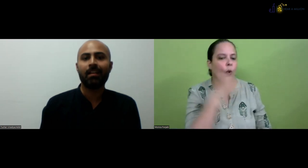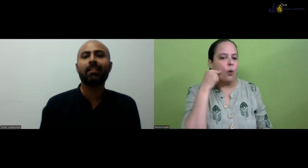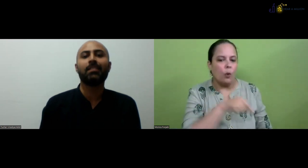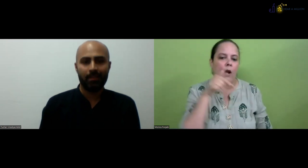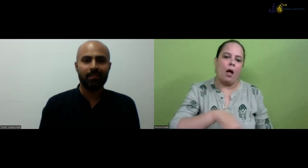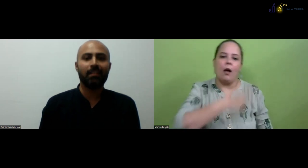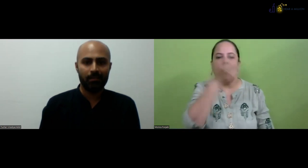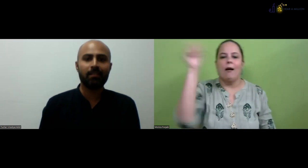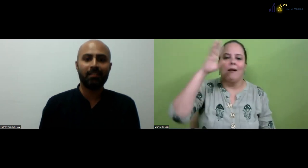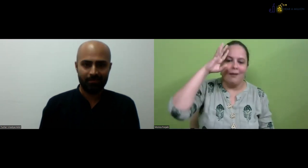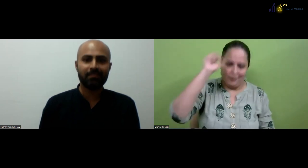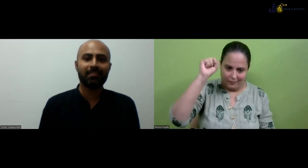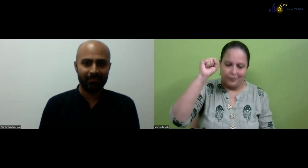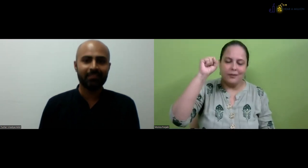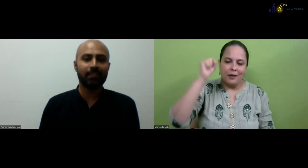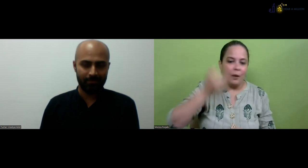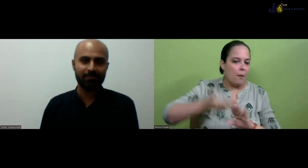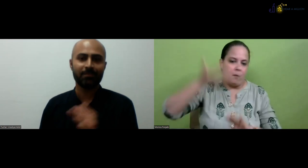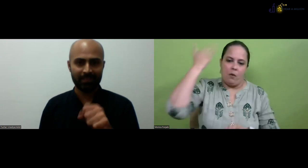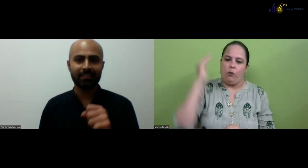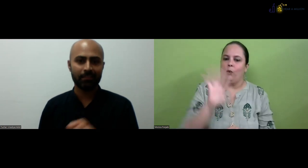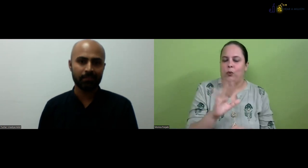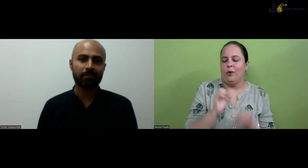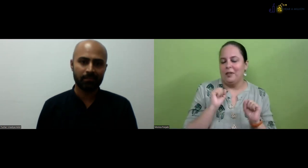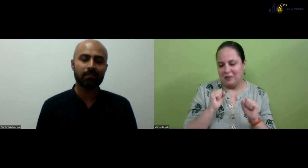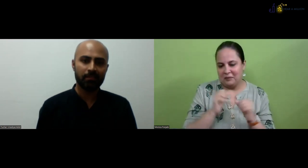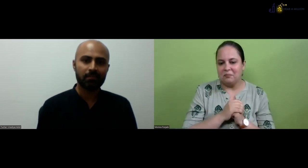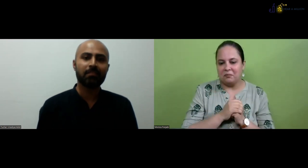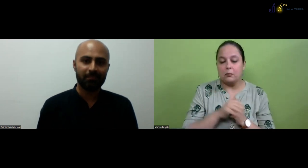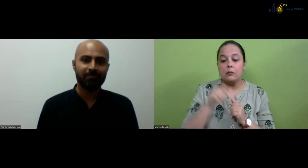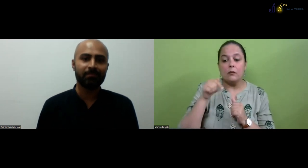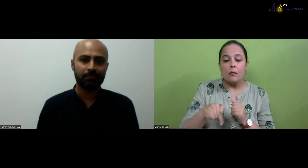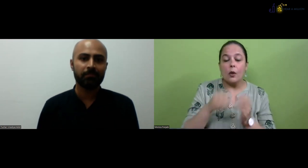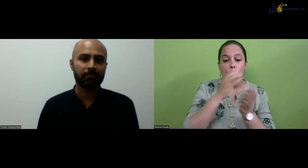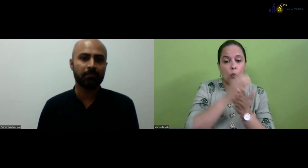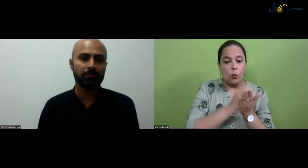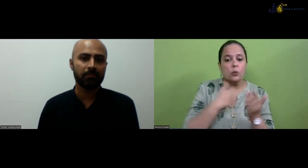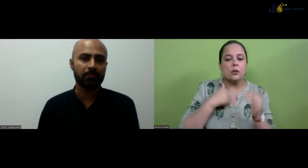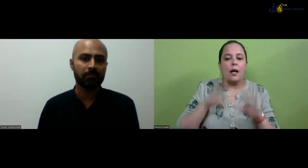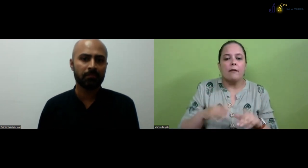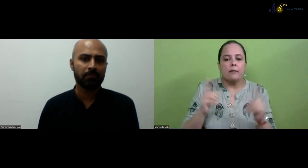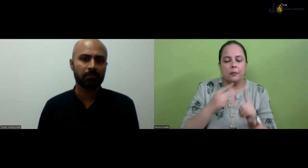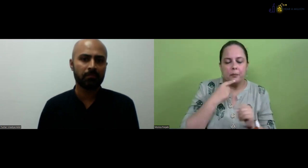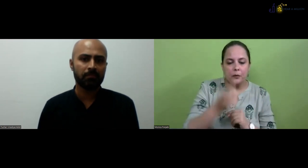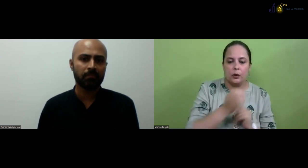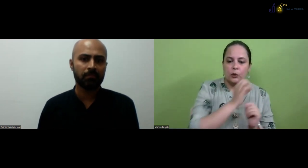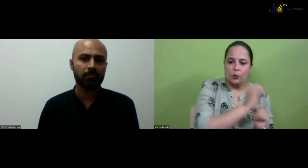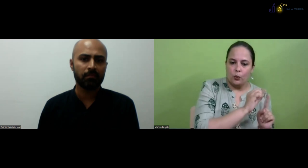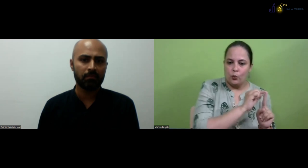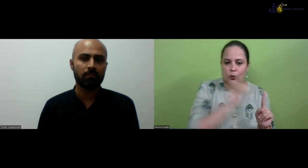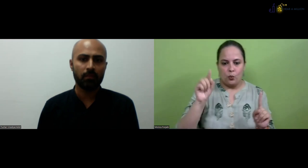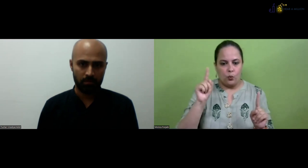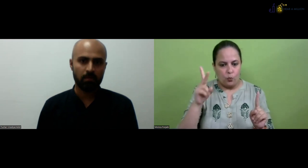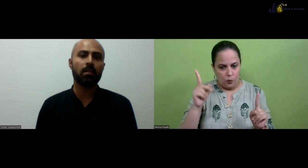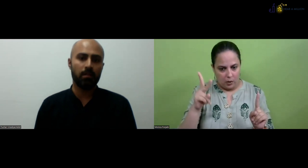accepting and encouraging the ISL. Now people remember IDBA. Earlier it was quite difficult for everyone, right? So we